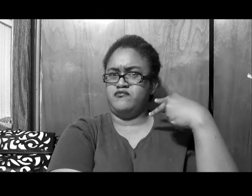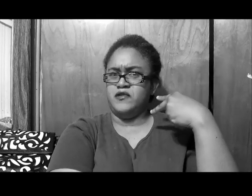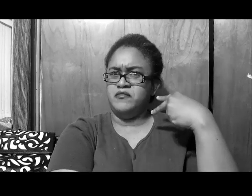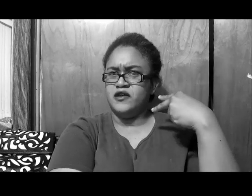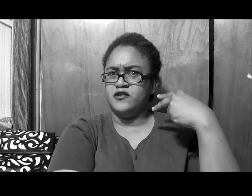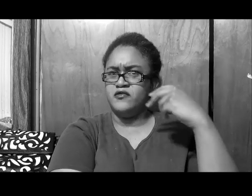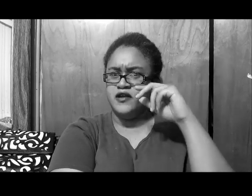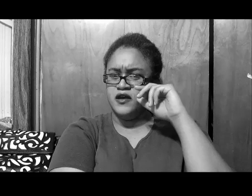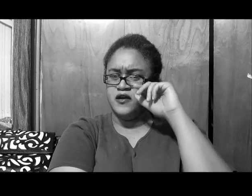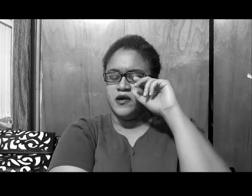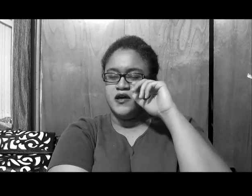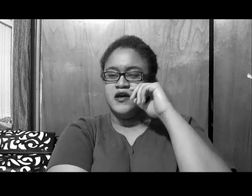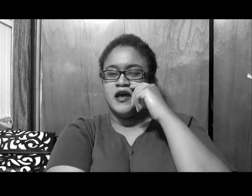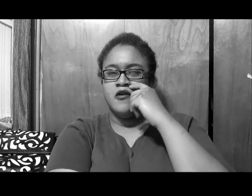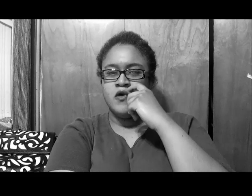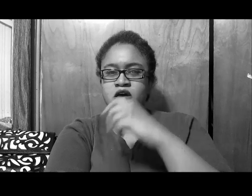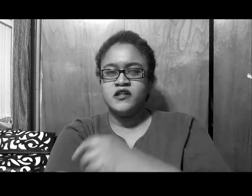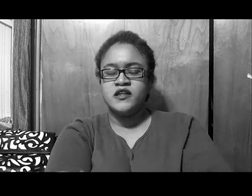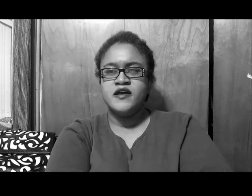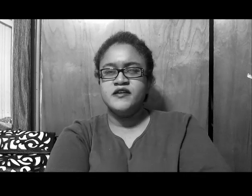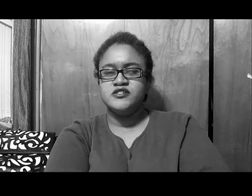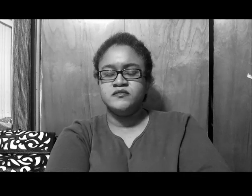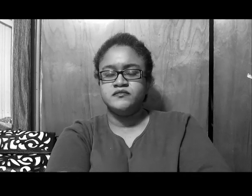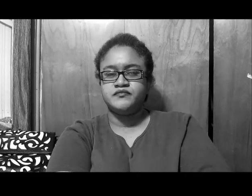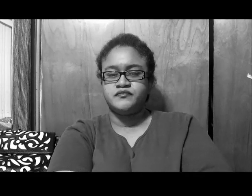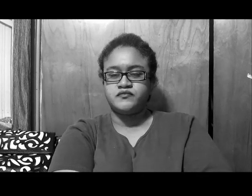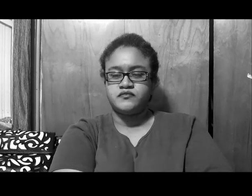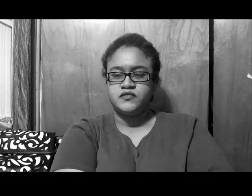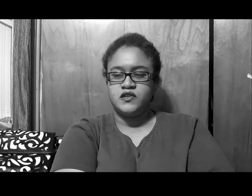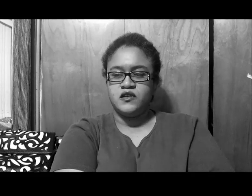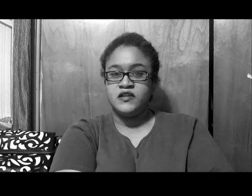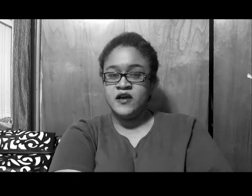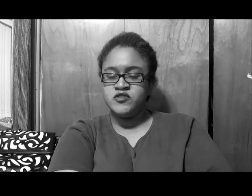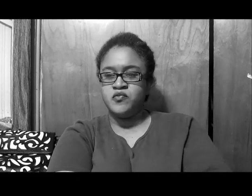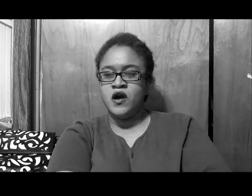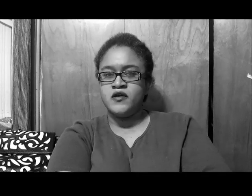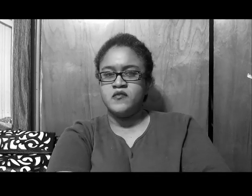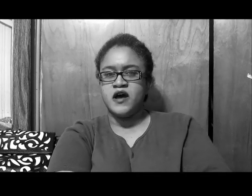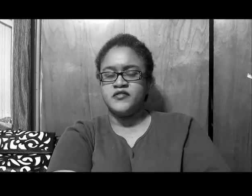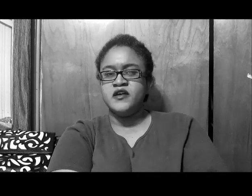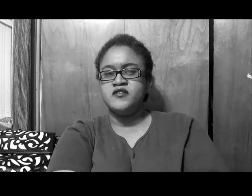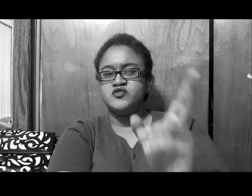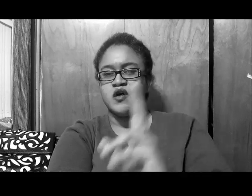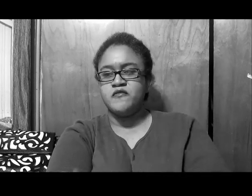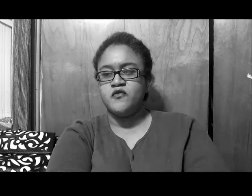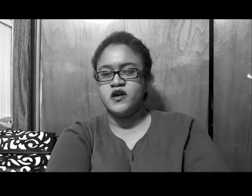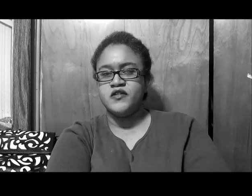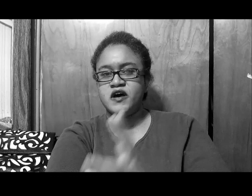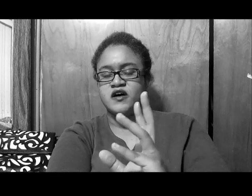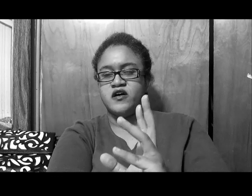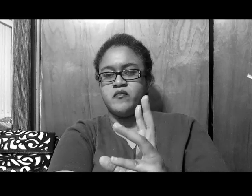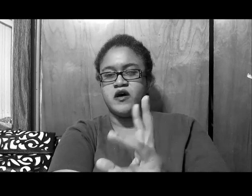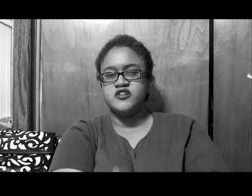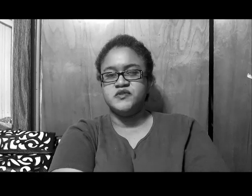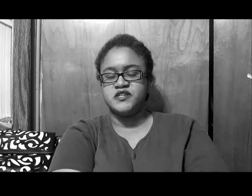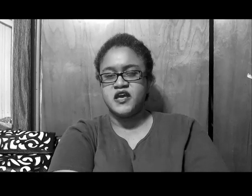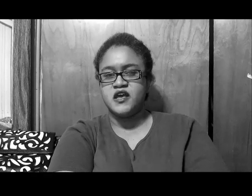I'm like, okay, damn, and one of the things, that was brought up, I think it was right before the other, um, husbands came,